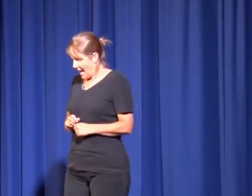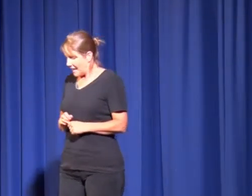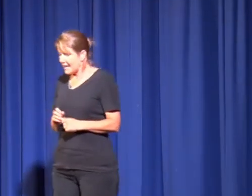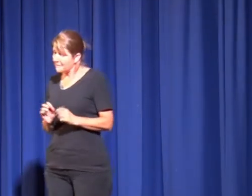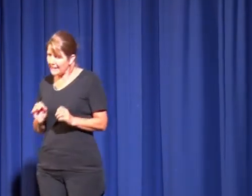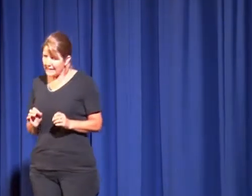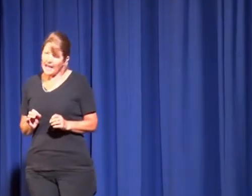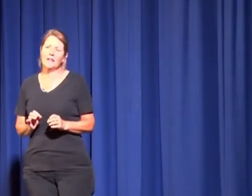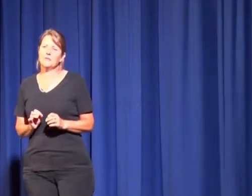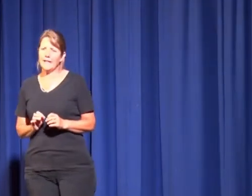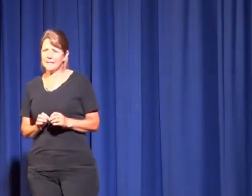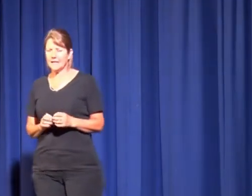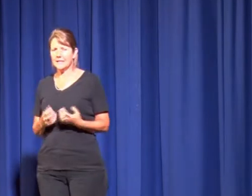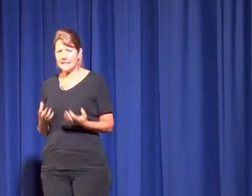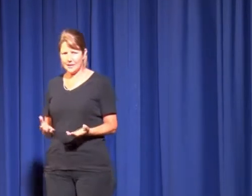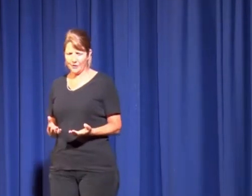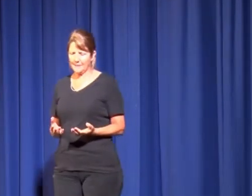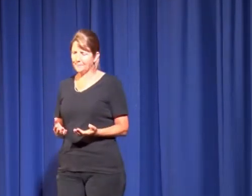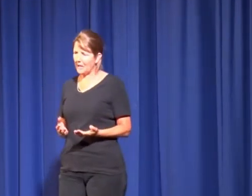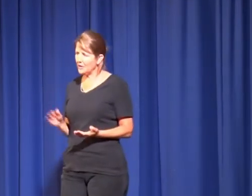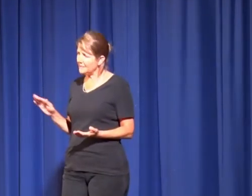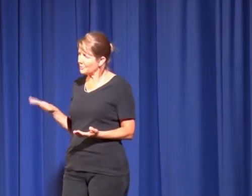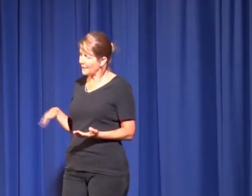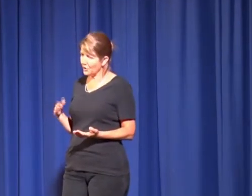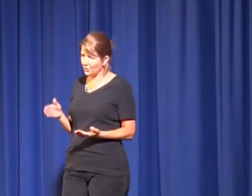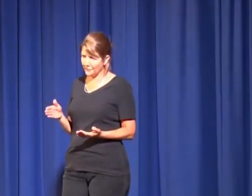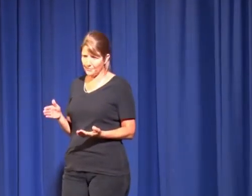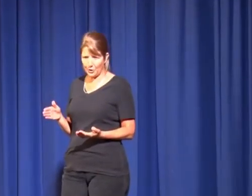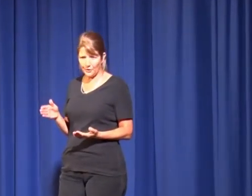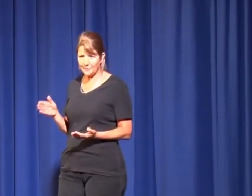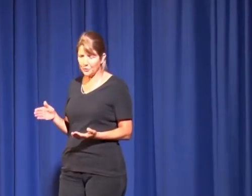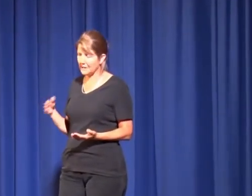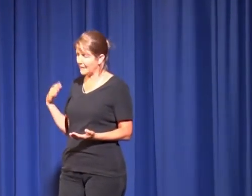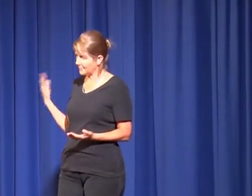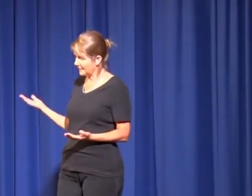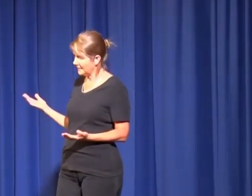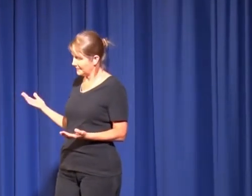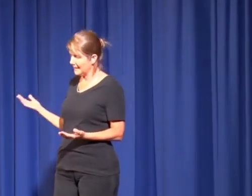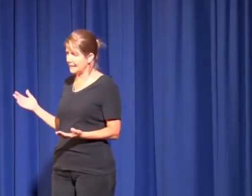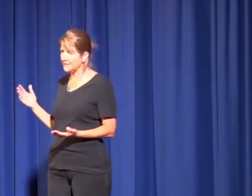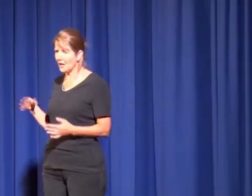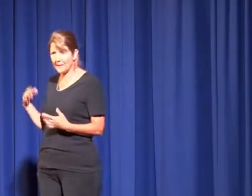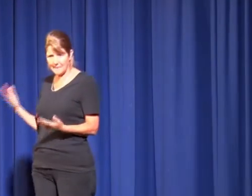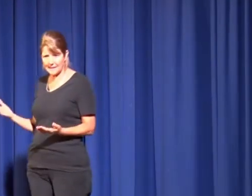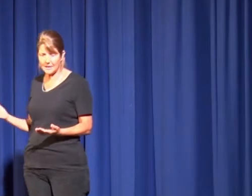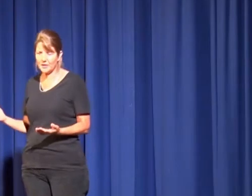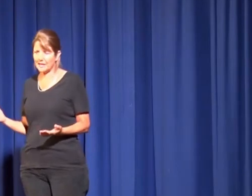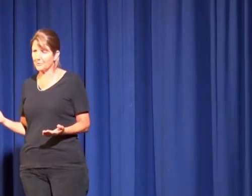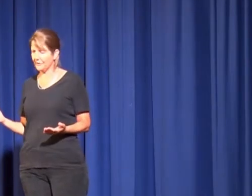Now Vicky had a friend, Deidre, who lived around the corner from her in Faulkner, that's where Vicky lived. And I'd met Deidre a number of